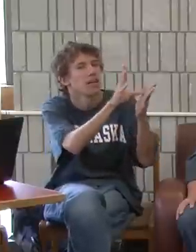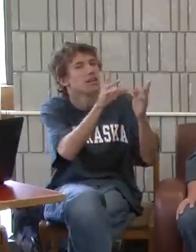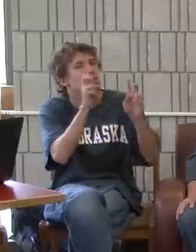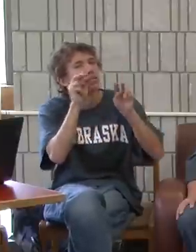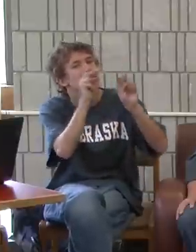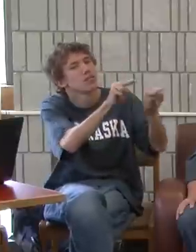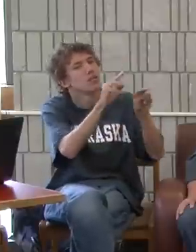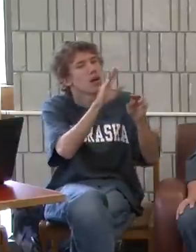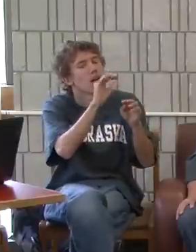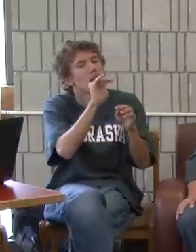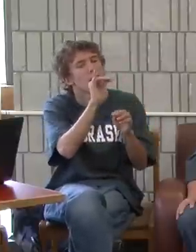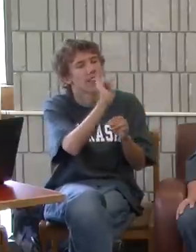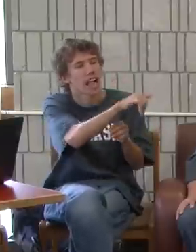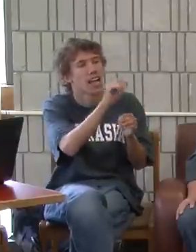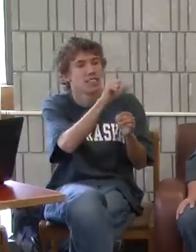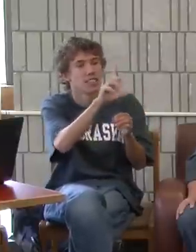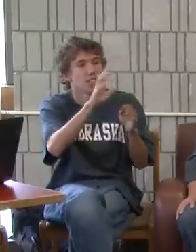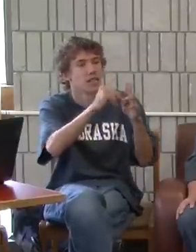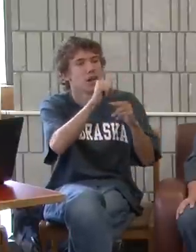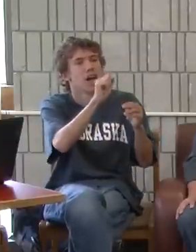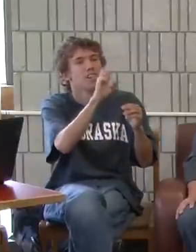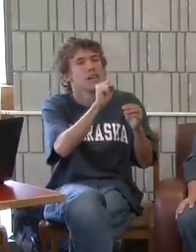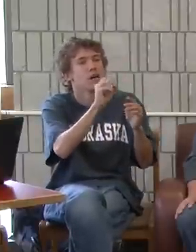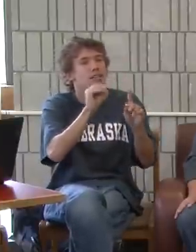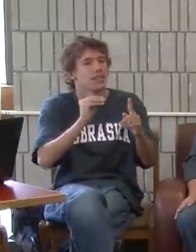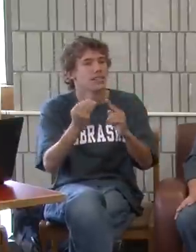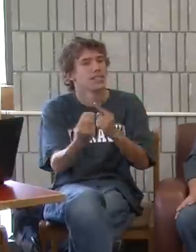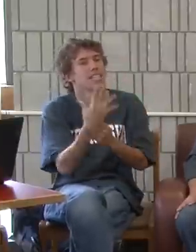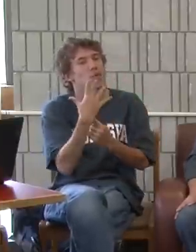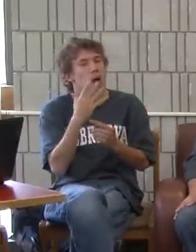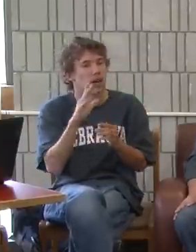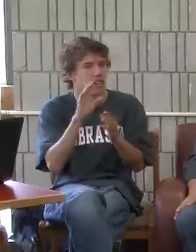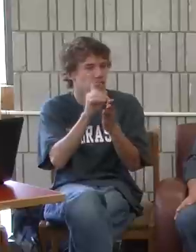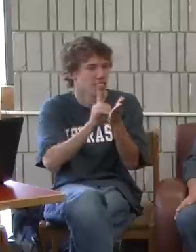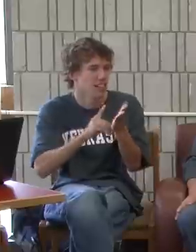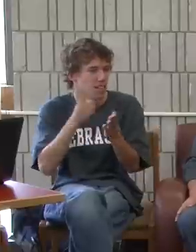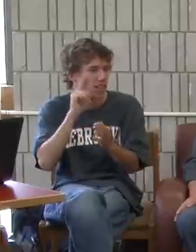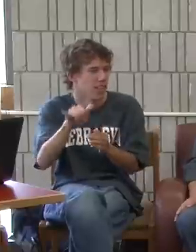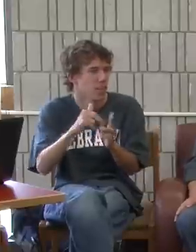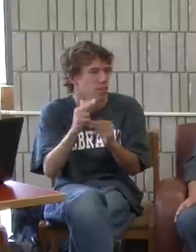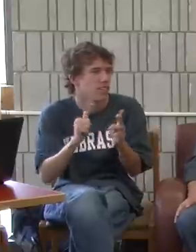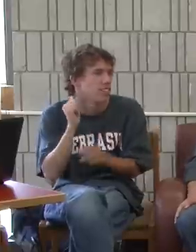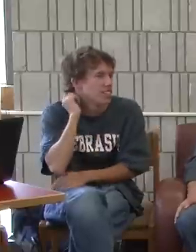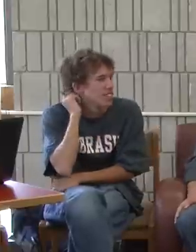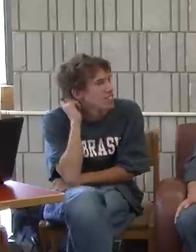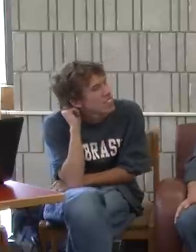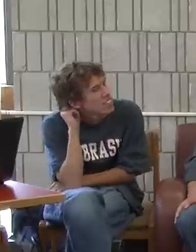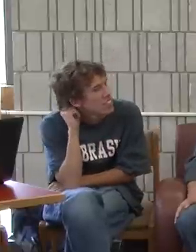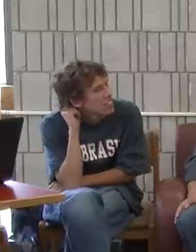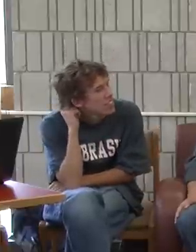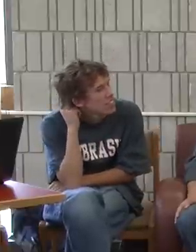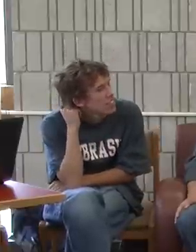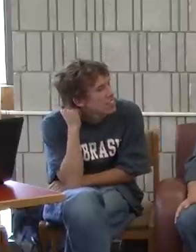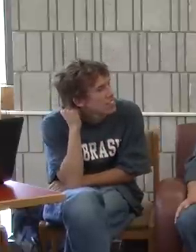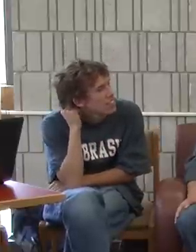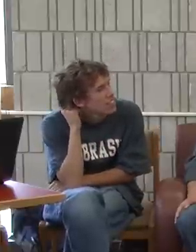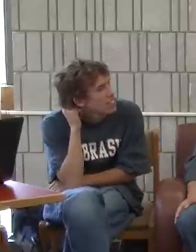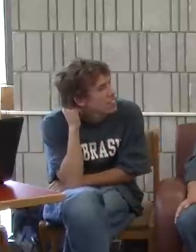And they should look at the SLC at Gallaudet as a model for designing a deaf-friendly building.